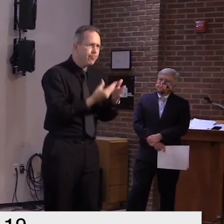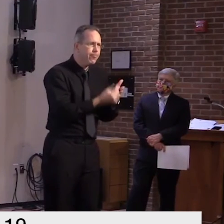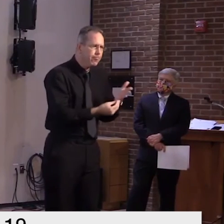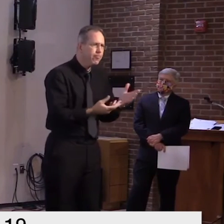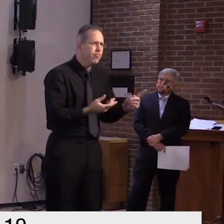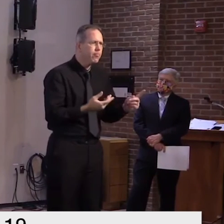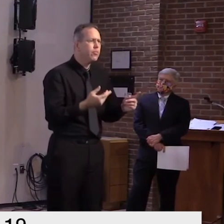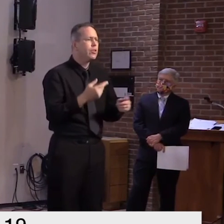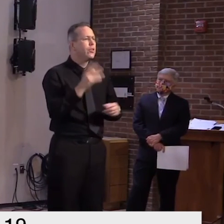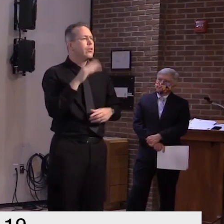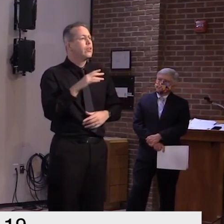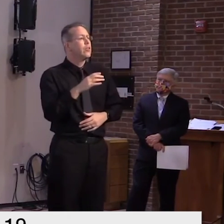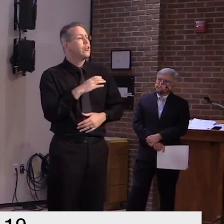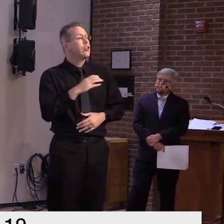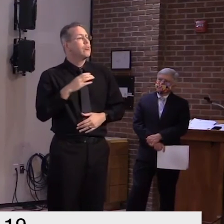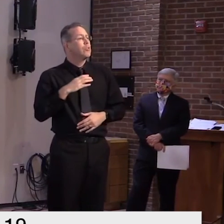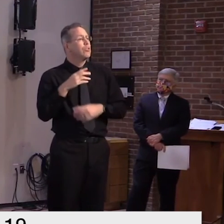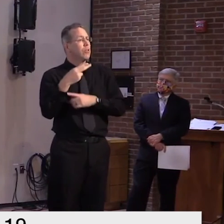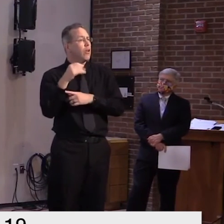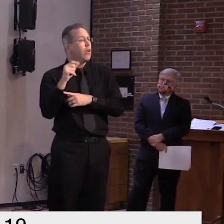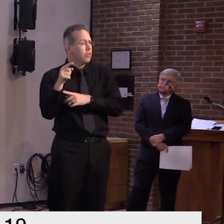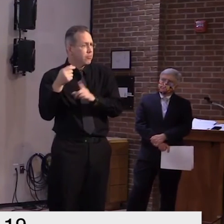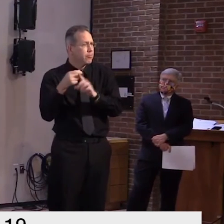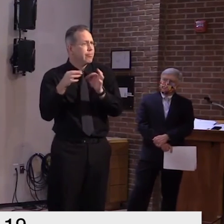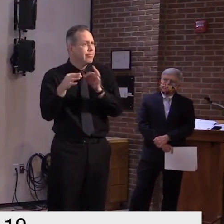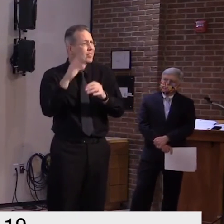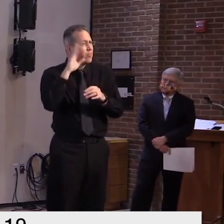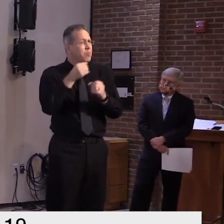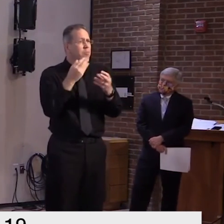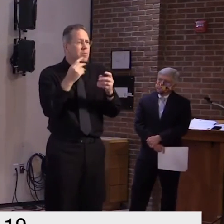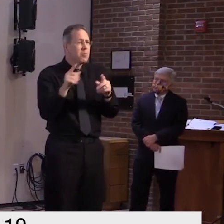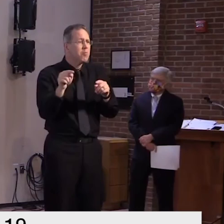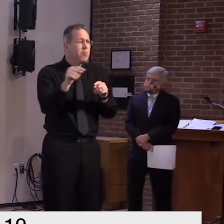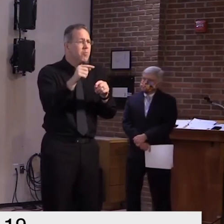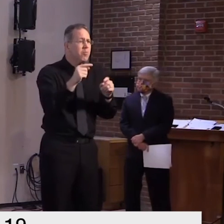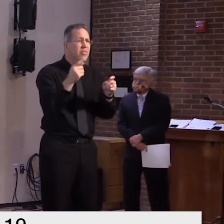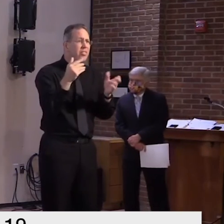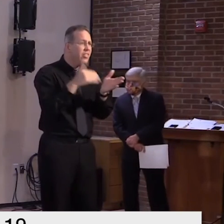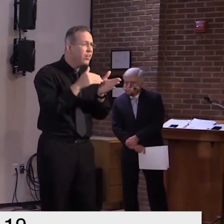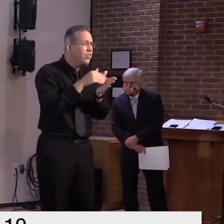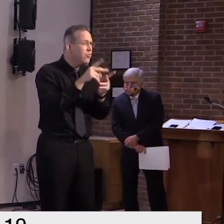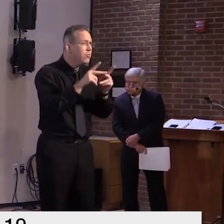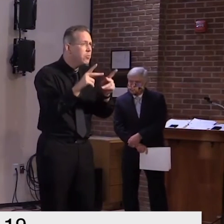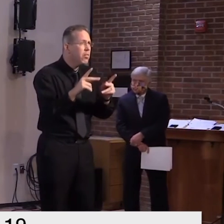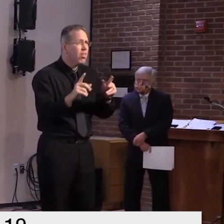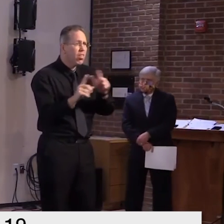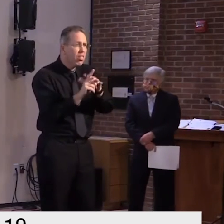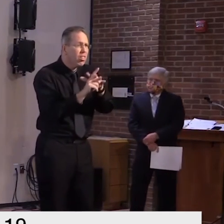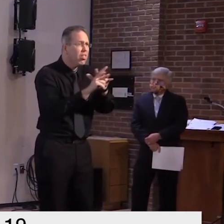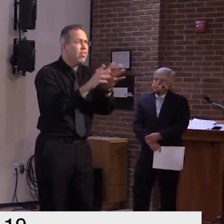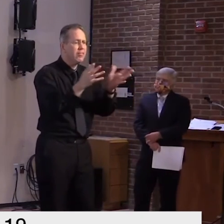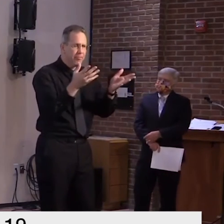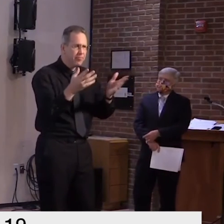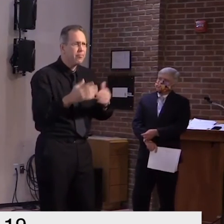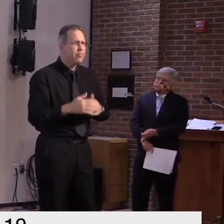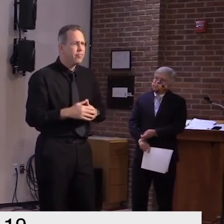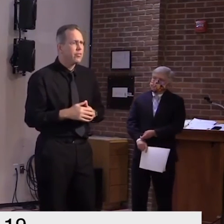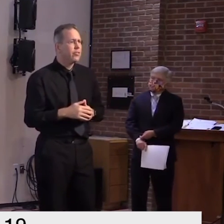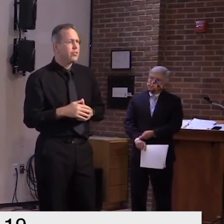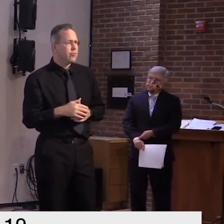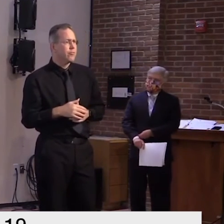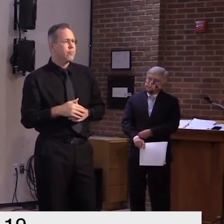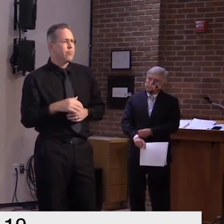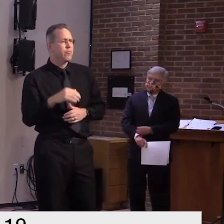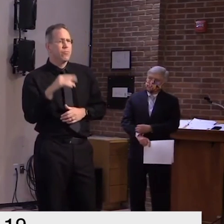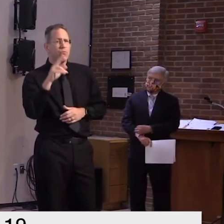to there were many many facilities and many thousands of providers who have done very